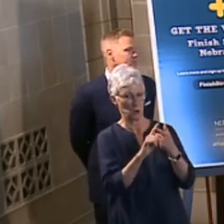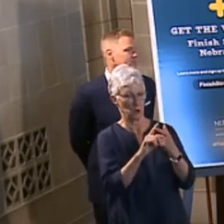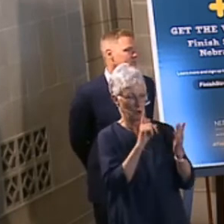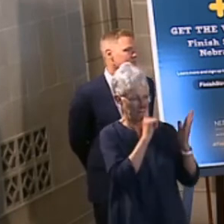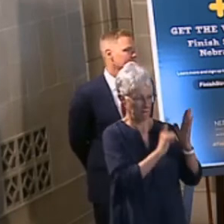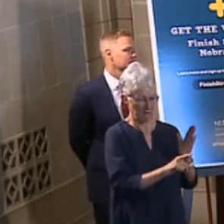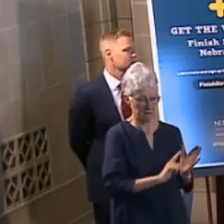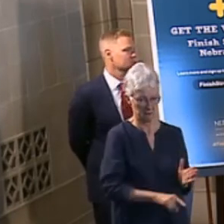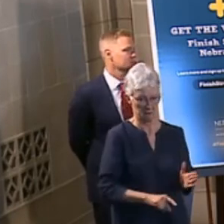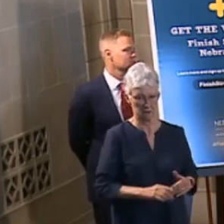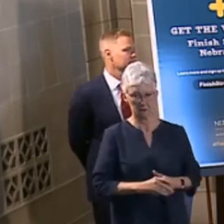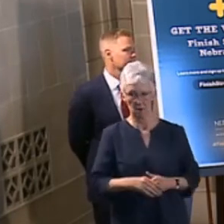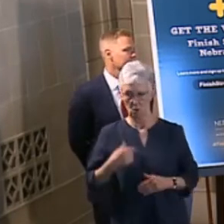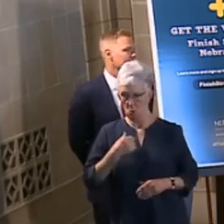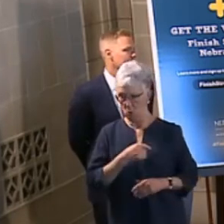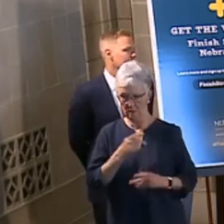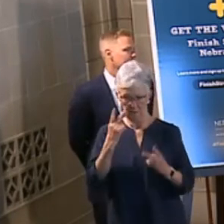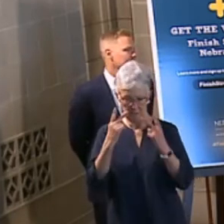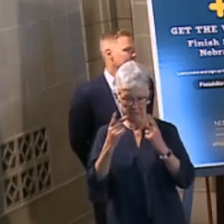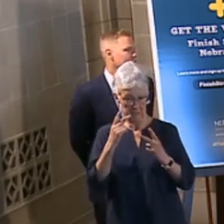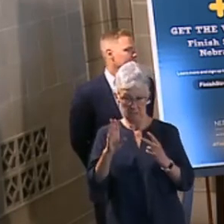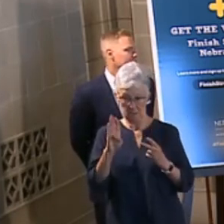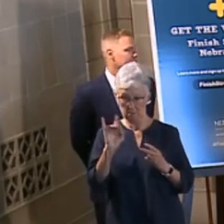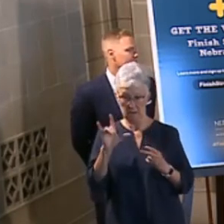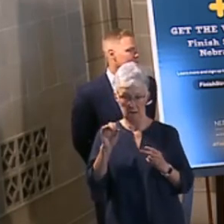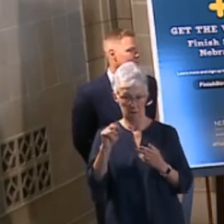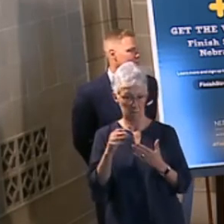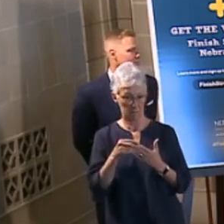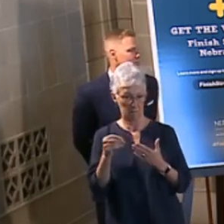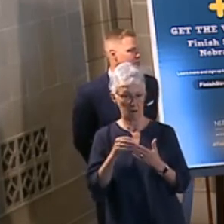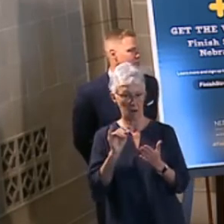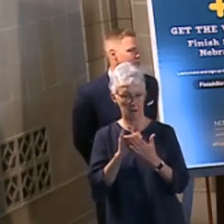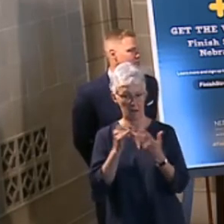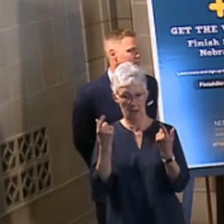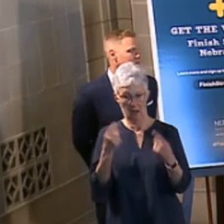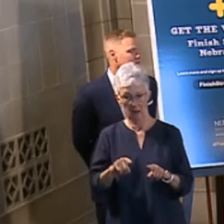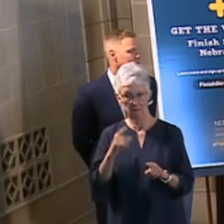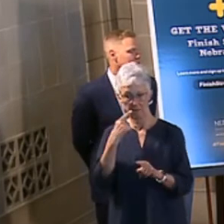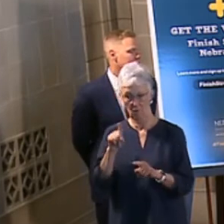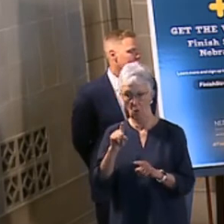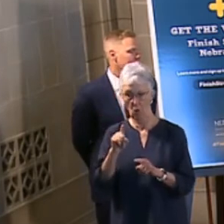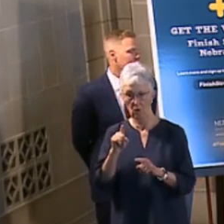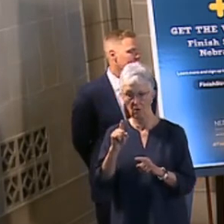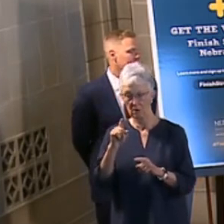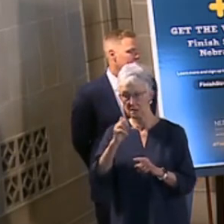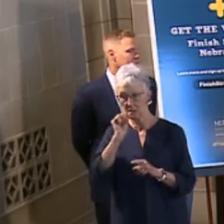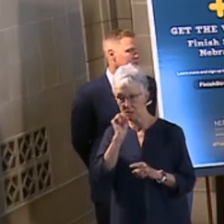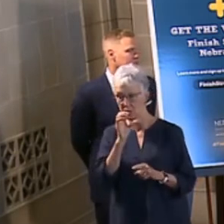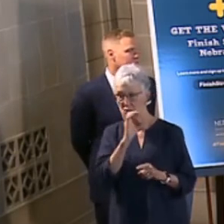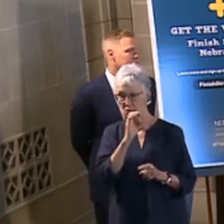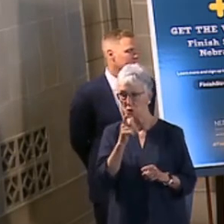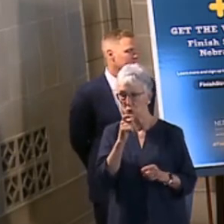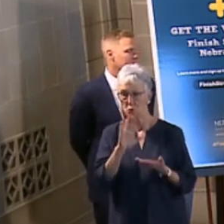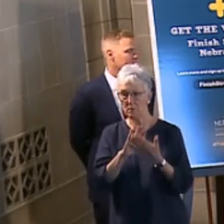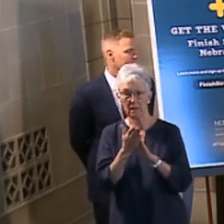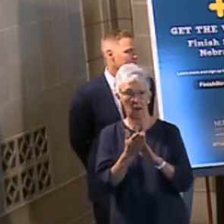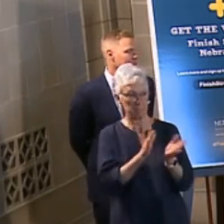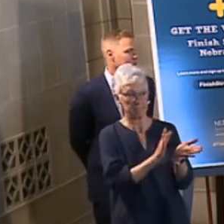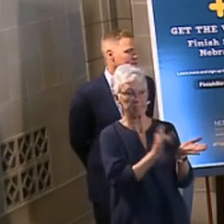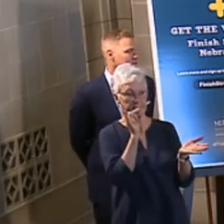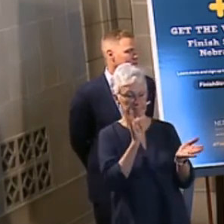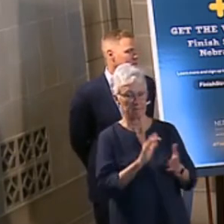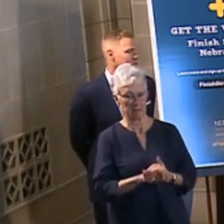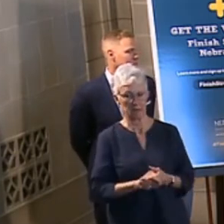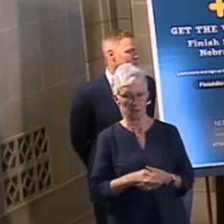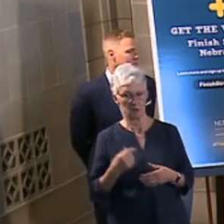exploitation. Expanding reporting and critically allowing a temporary pause on transactions when there is a reasonable belief that financial